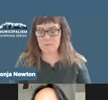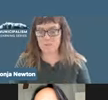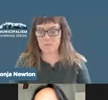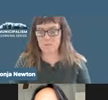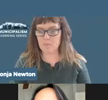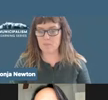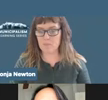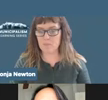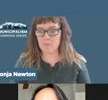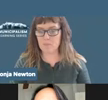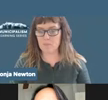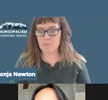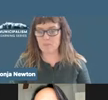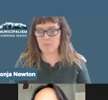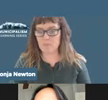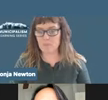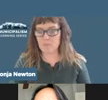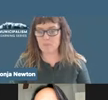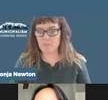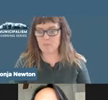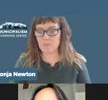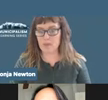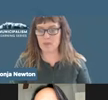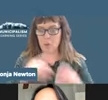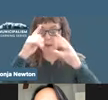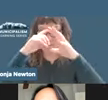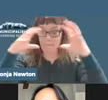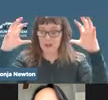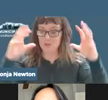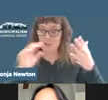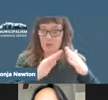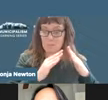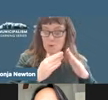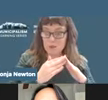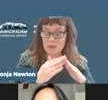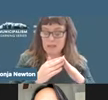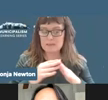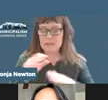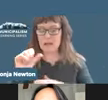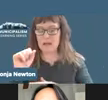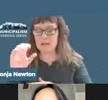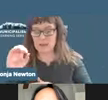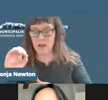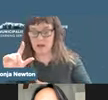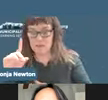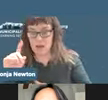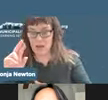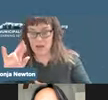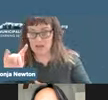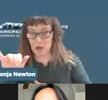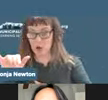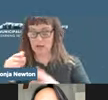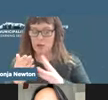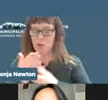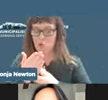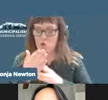And, uh, re-imagining communities of solidarity and political action through a municipal lens has been a core part of that in